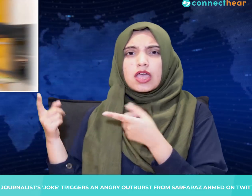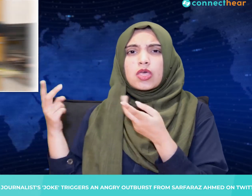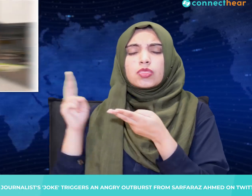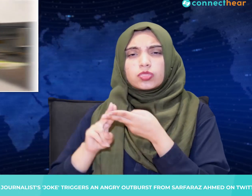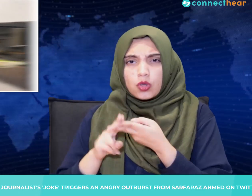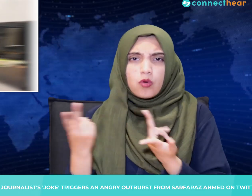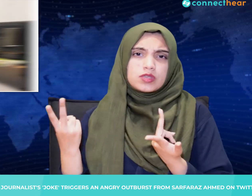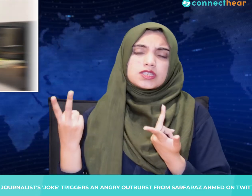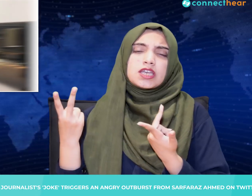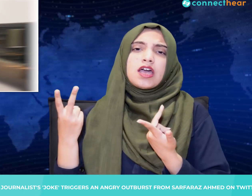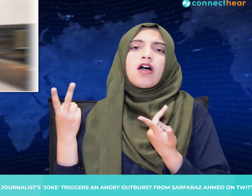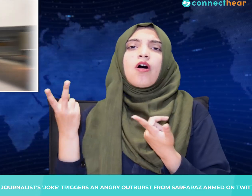Shadaab Khan